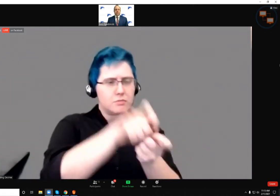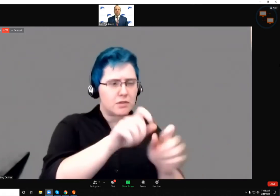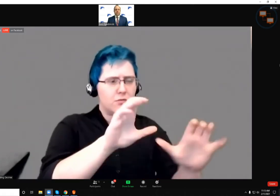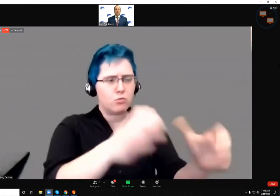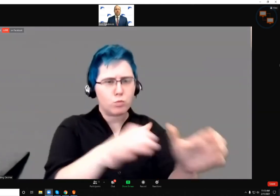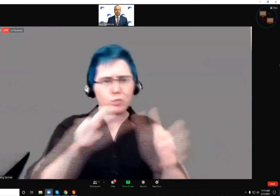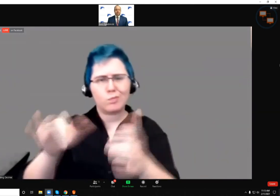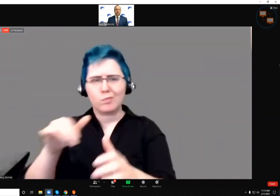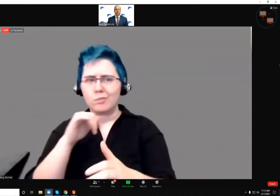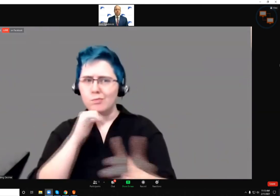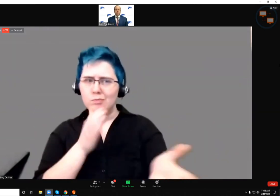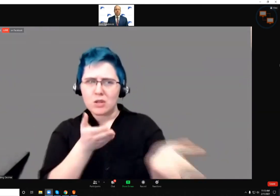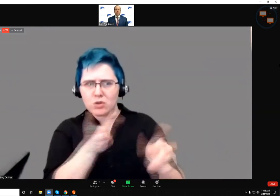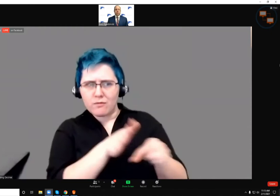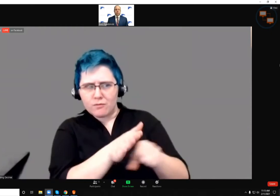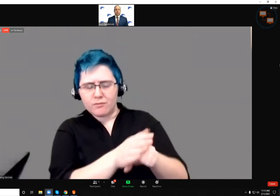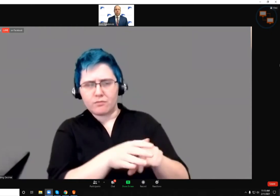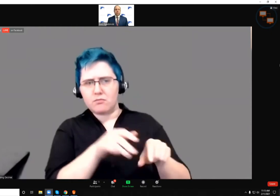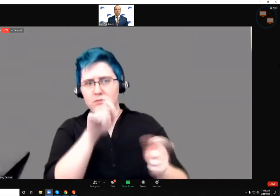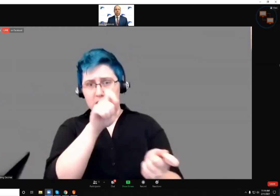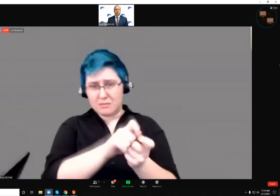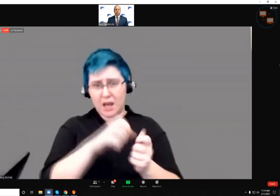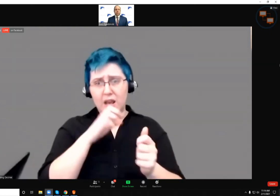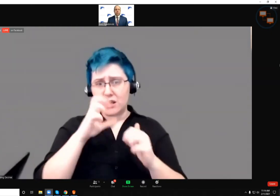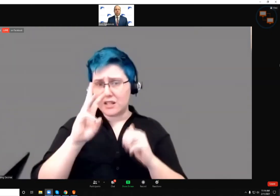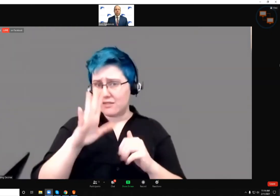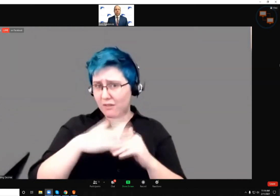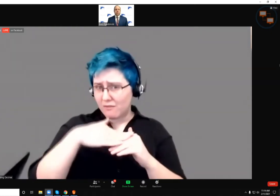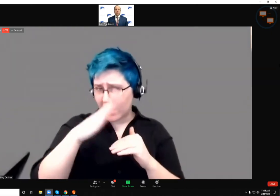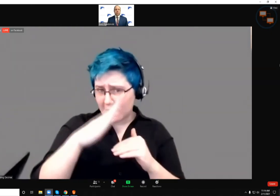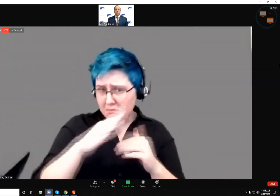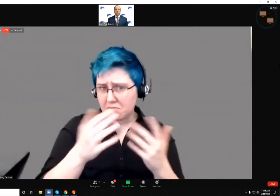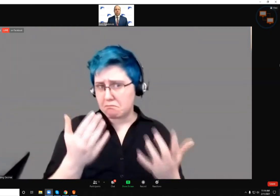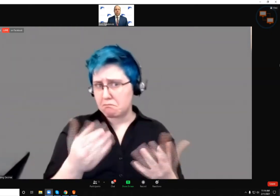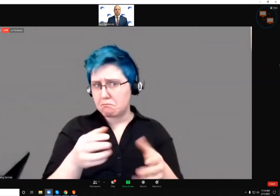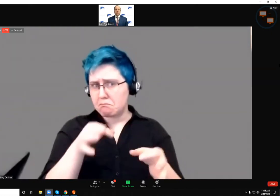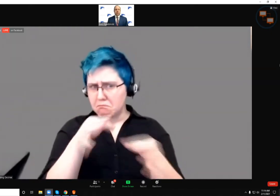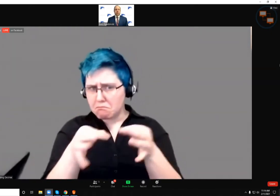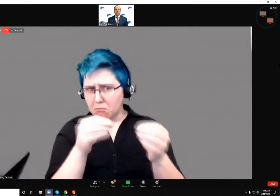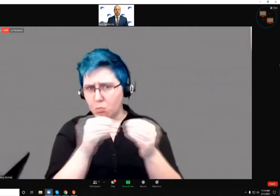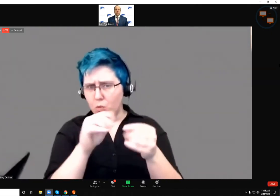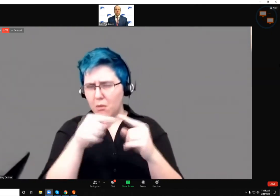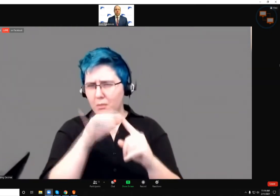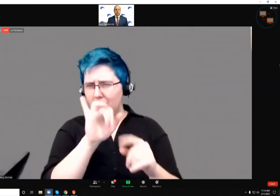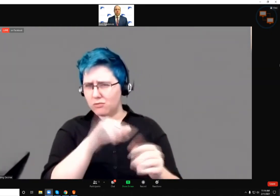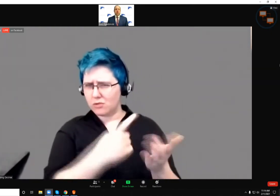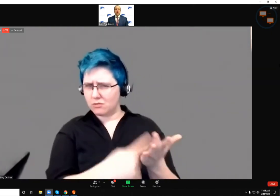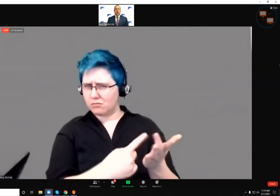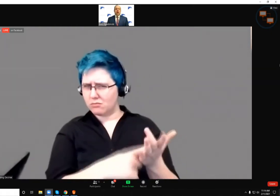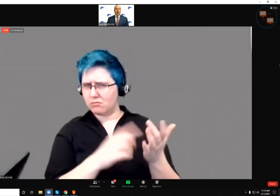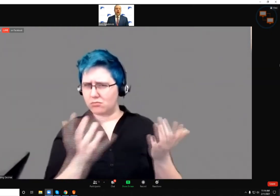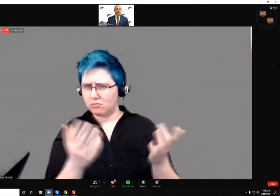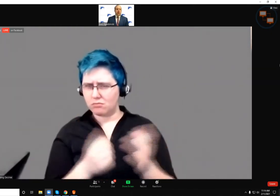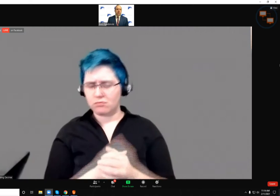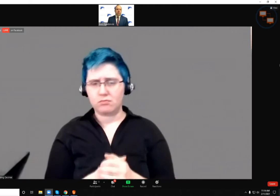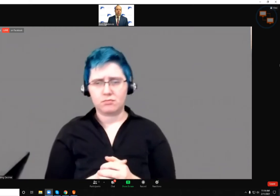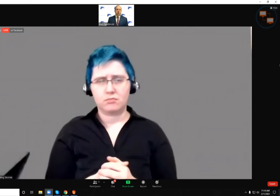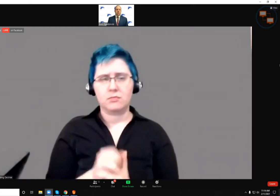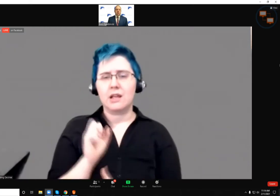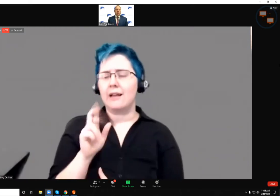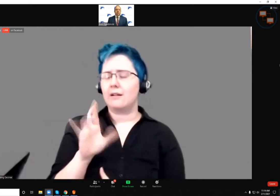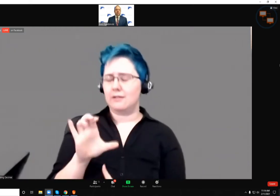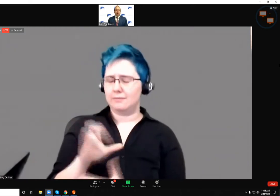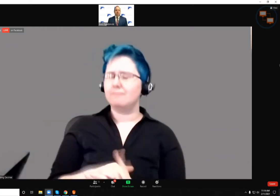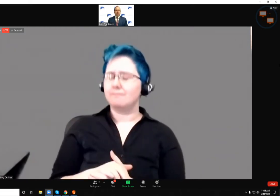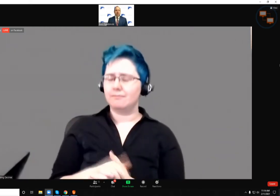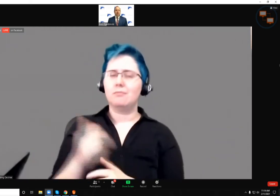and is that specifically people 65 and older? Can you tell me a little bit more about that? Go down that road a little bit. Yeah, any of these programs